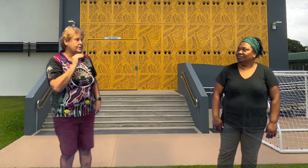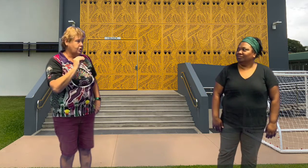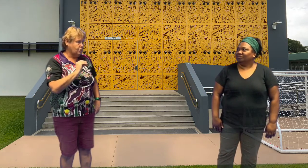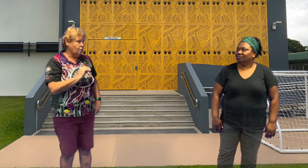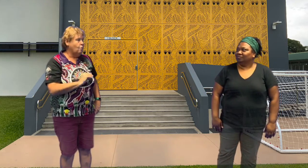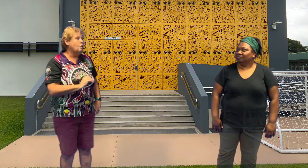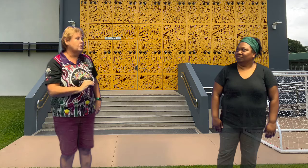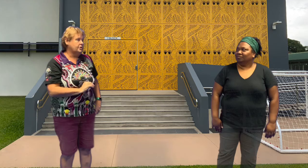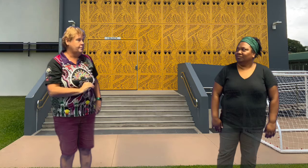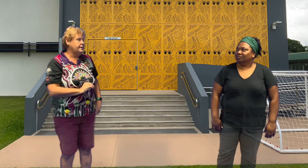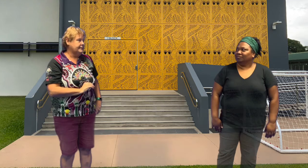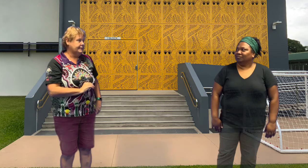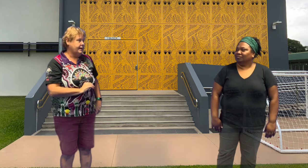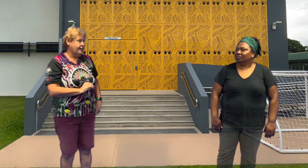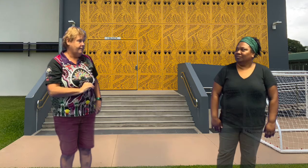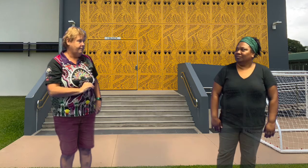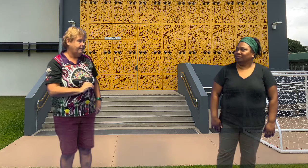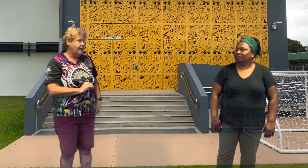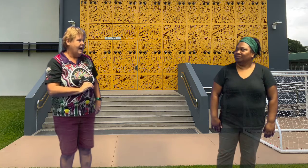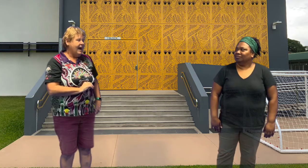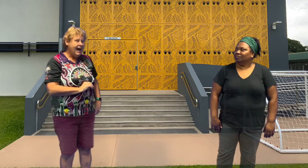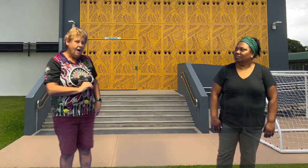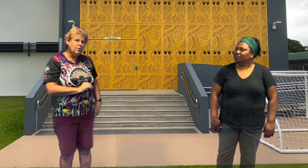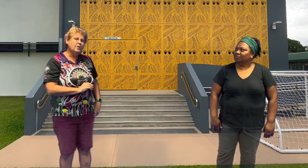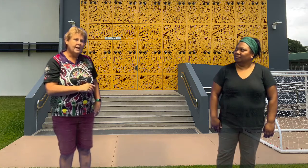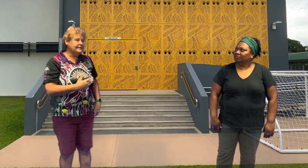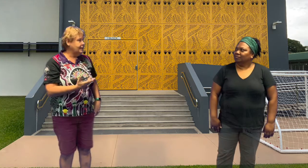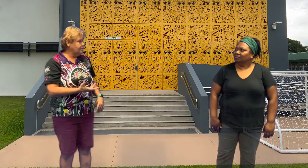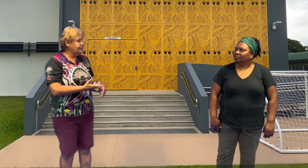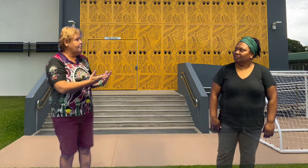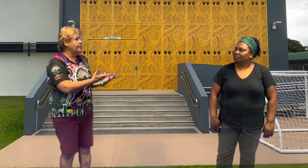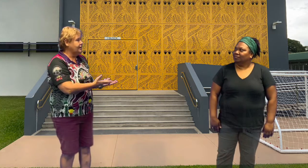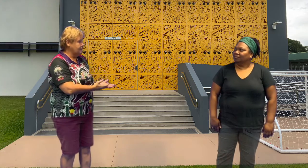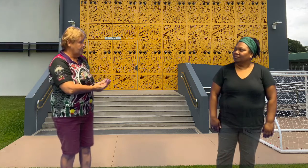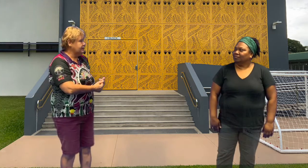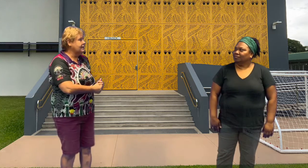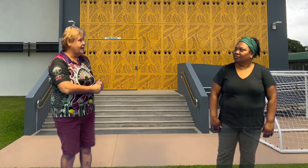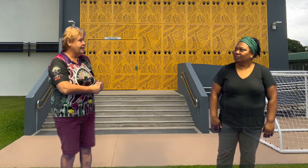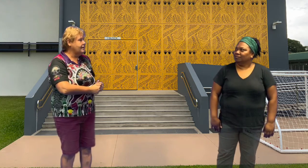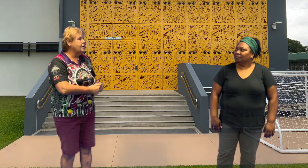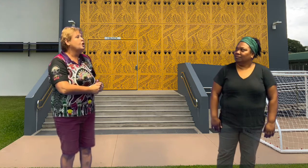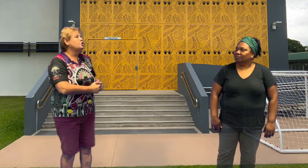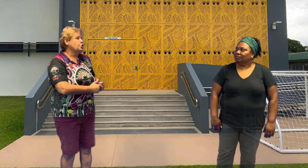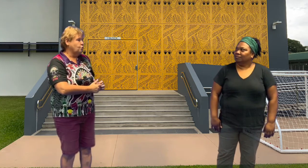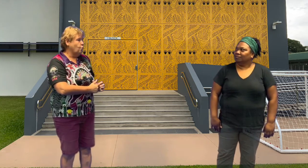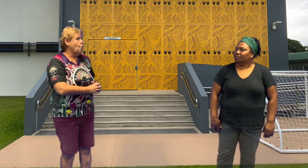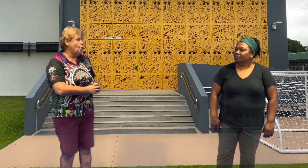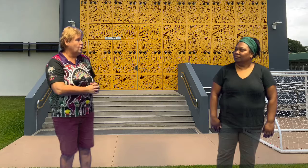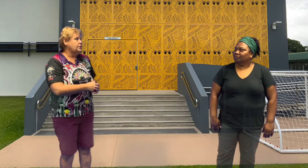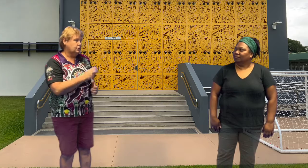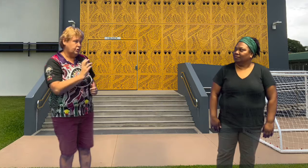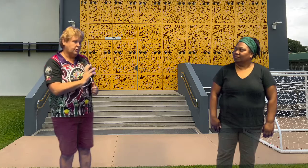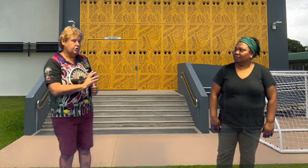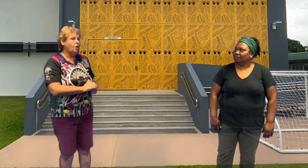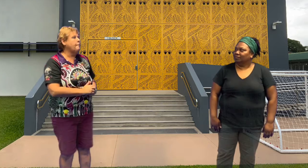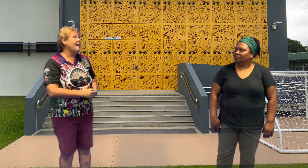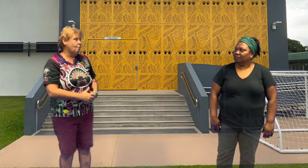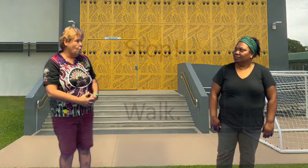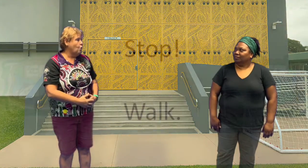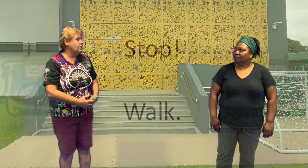to walk to be safe. How could I tell someone in Auslan to walk, to stop and walk